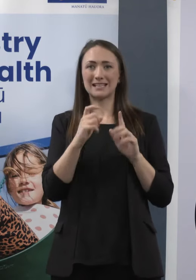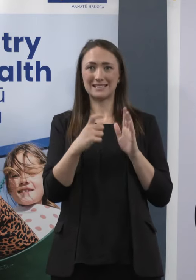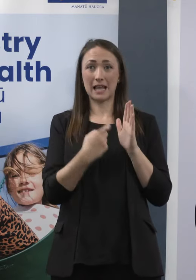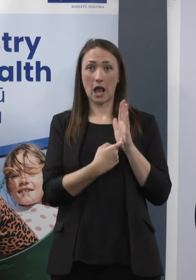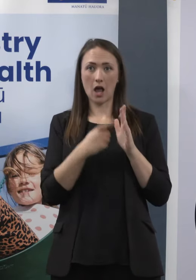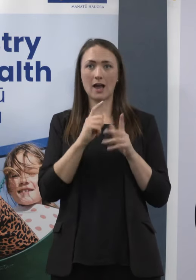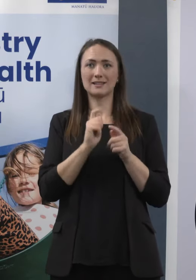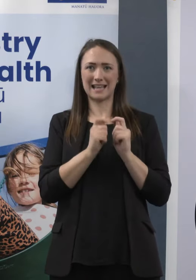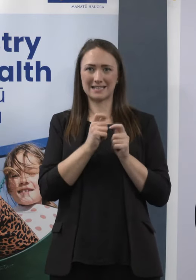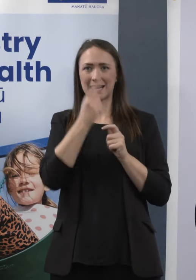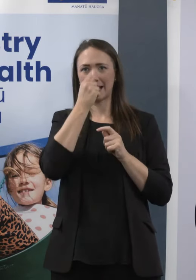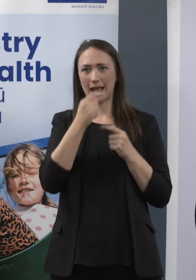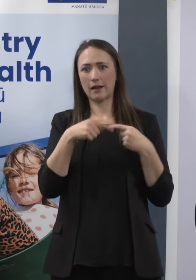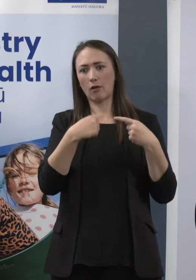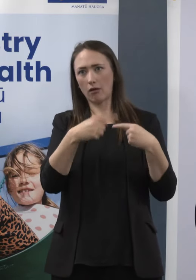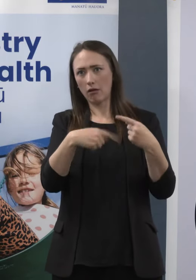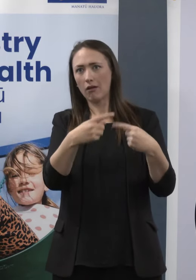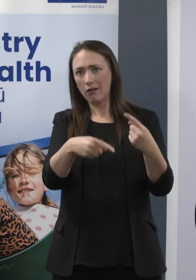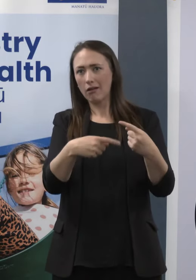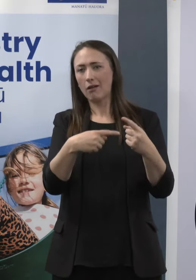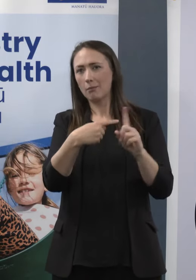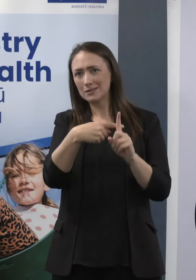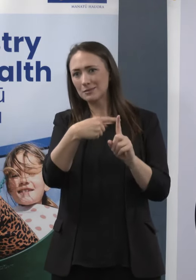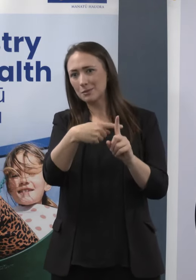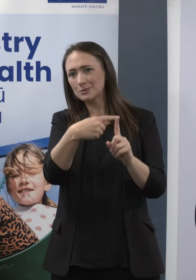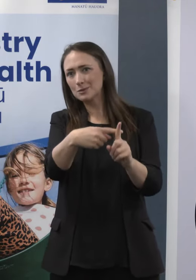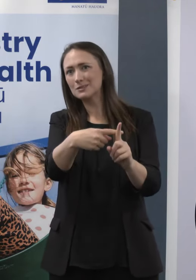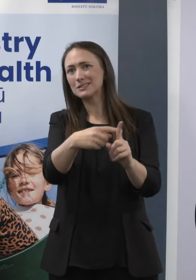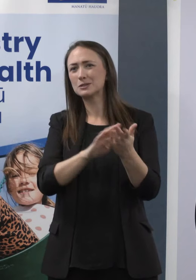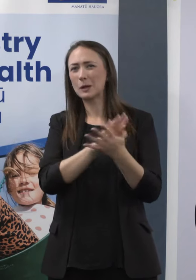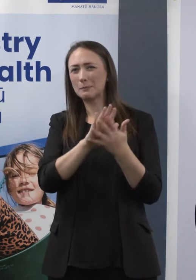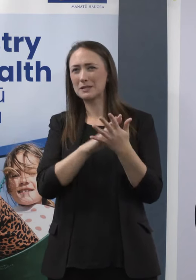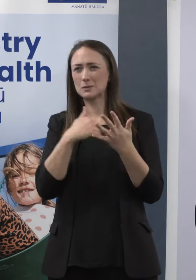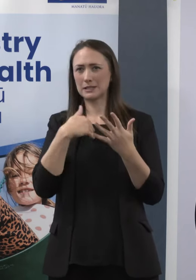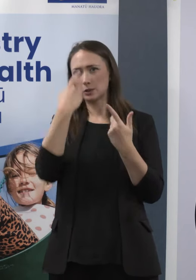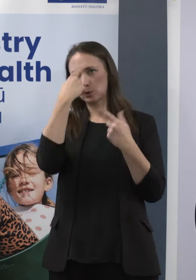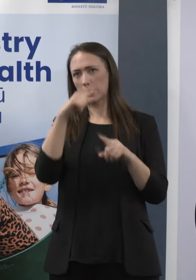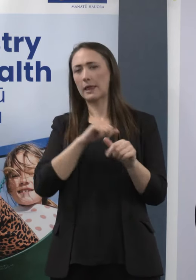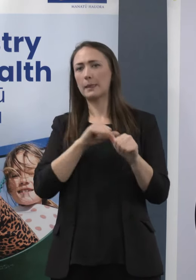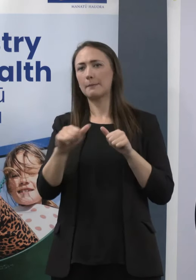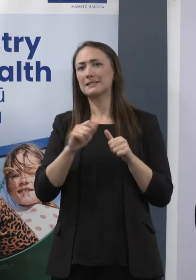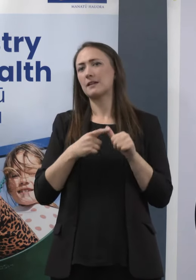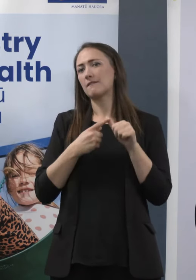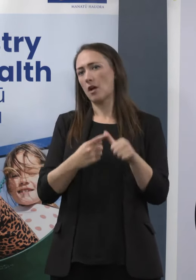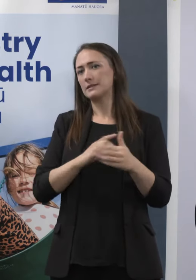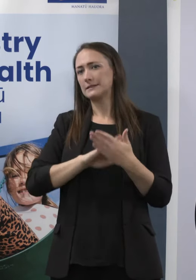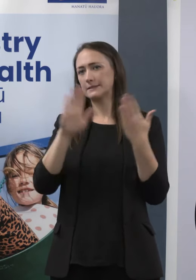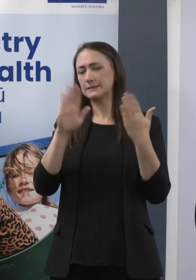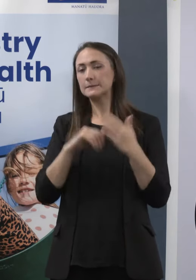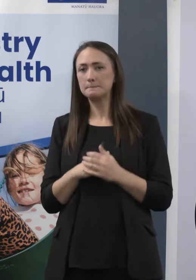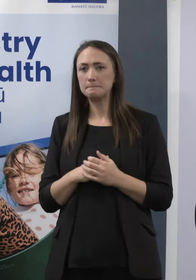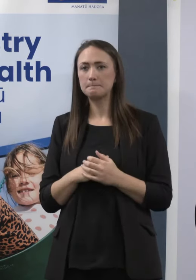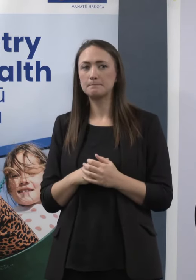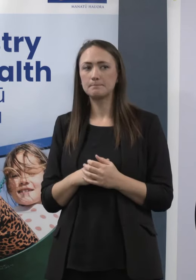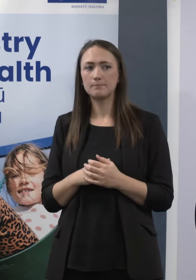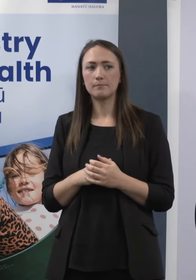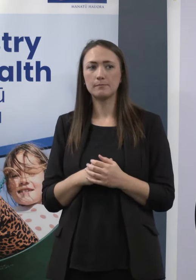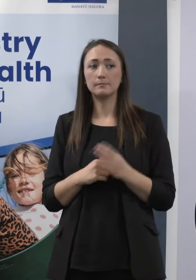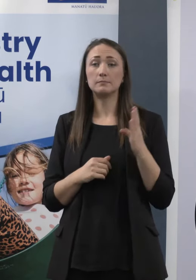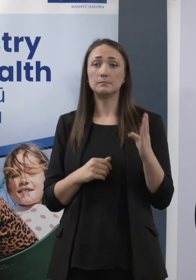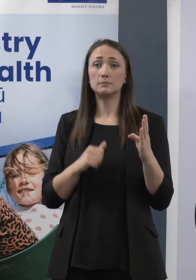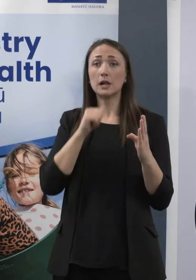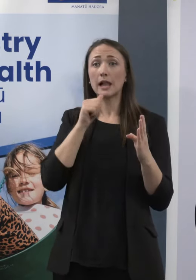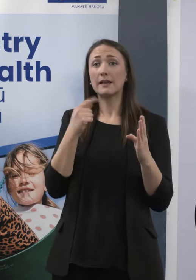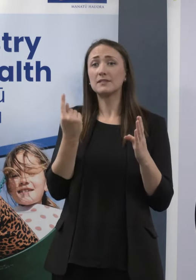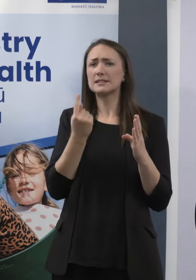around isolation are clarified, and we intend doing that this week. So if someone's employer tomorrow is saying, you should come in, your seven days